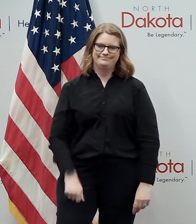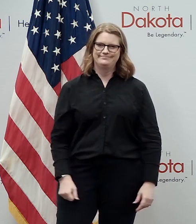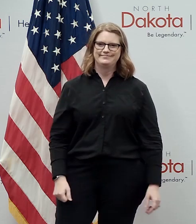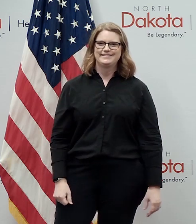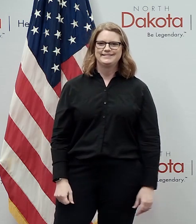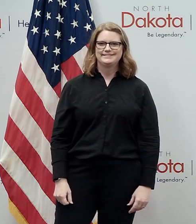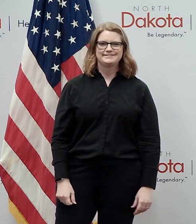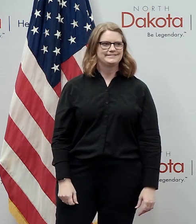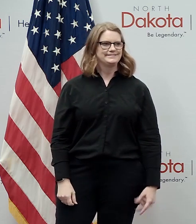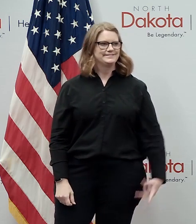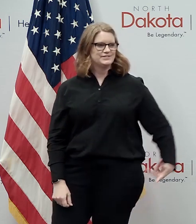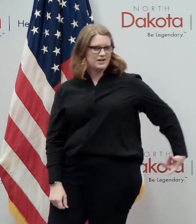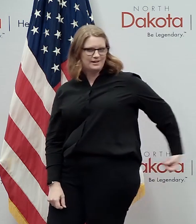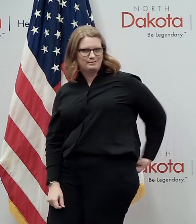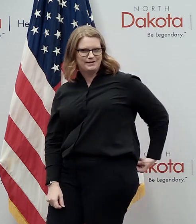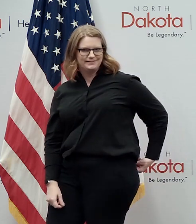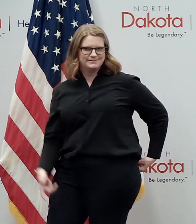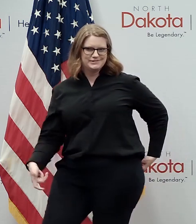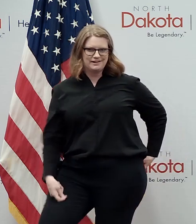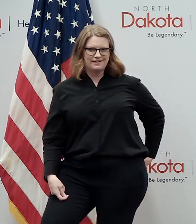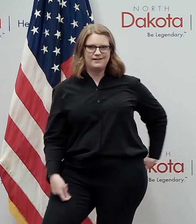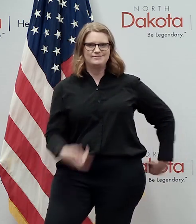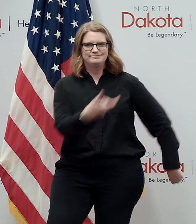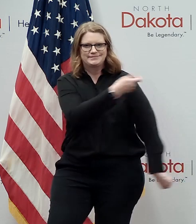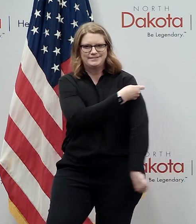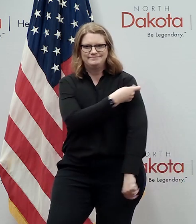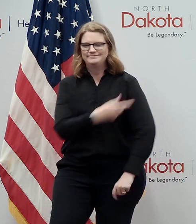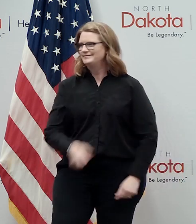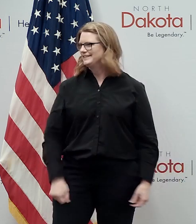arm. You guys may see that. So yeah.